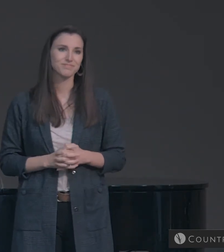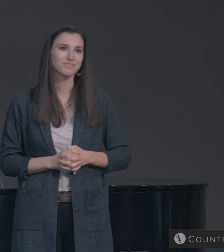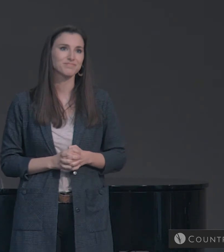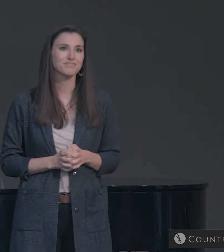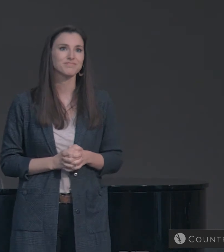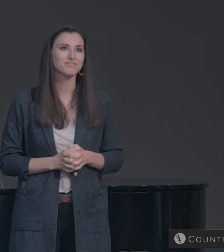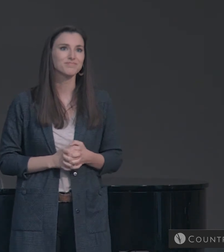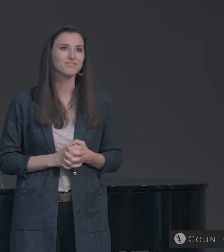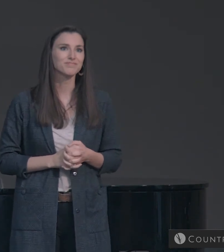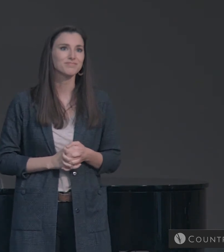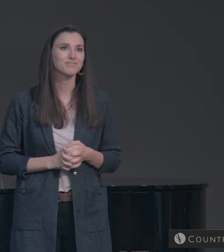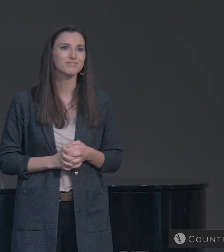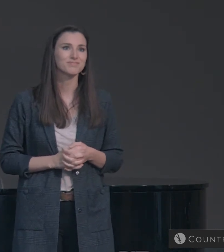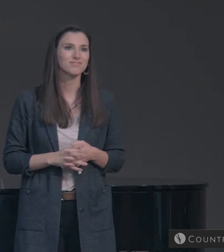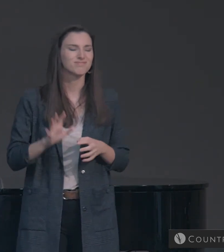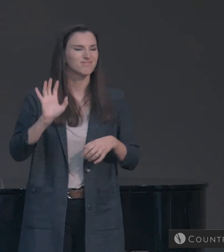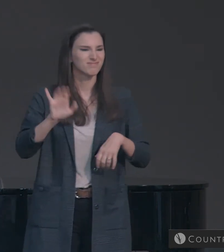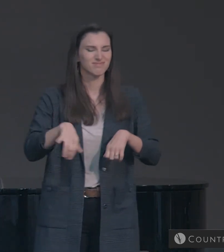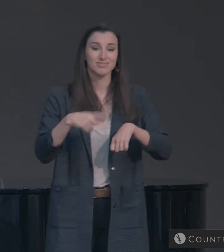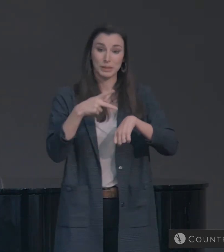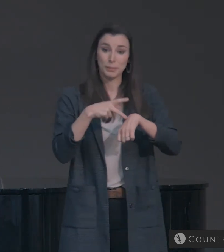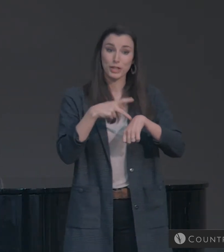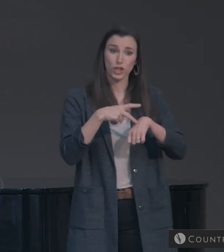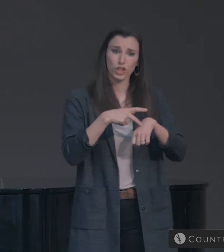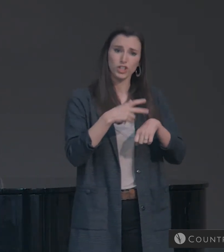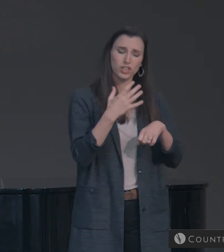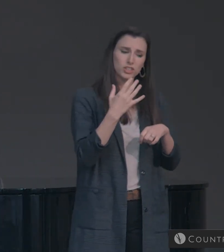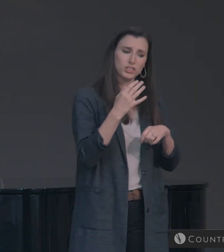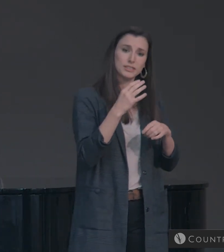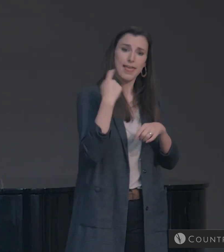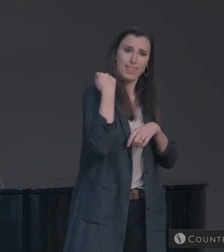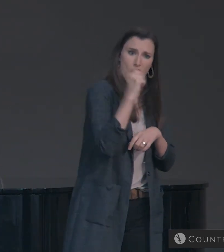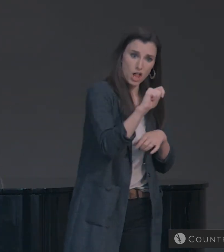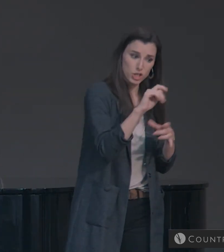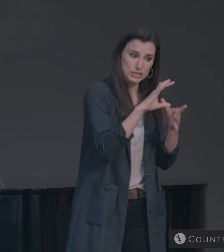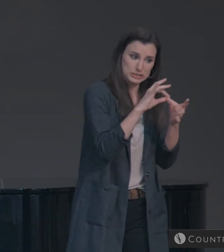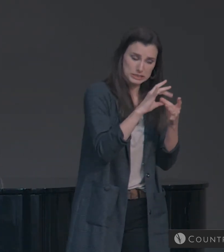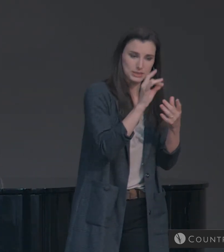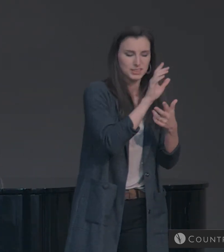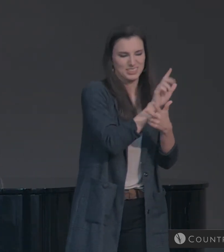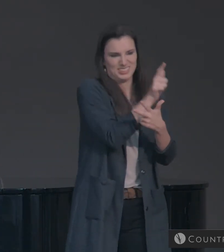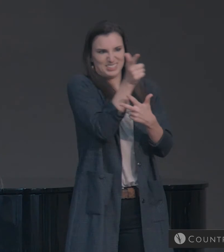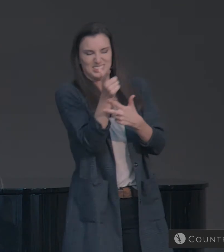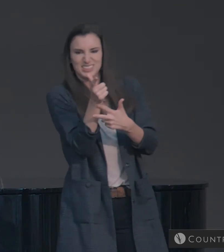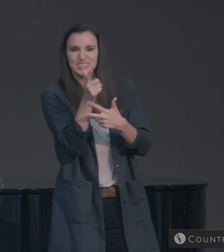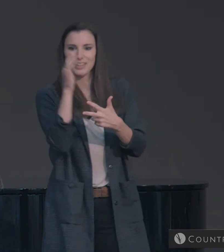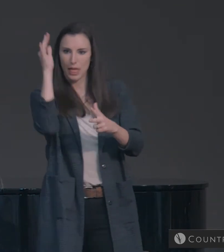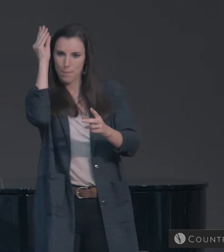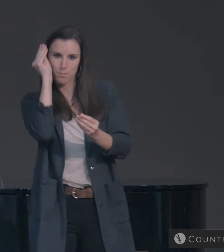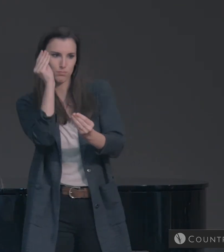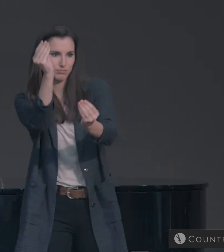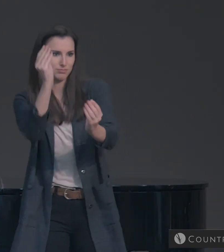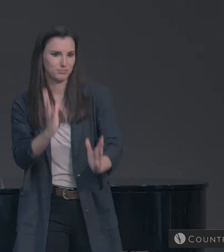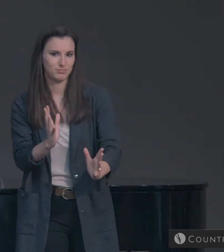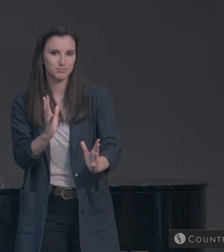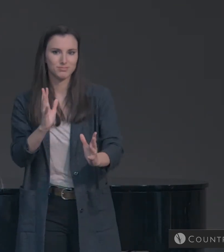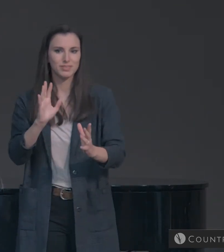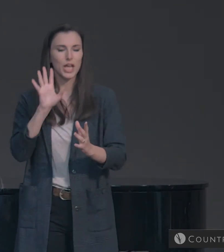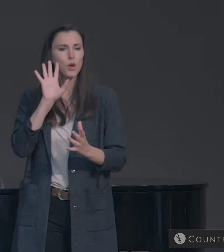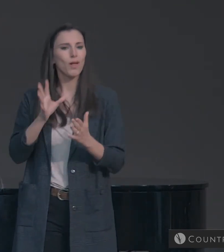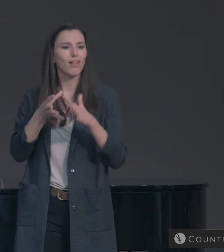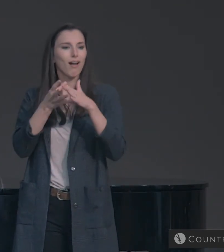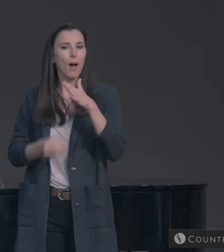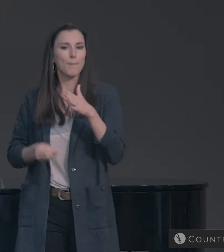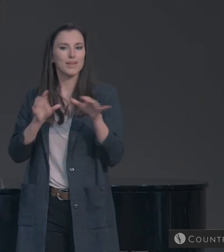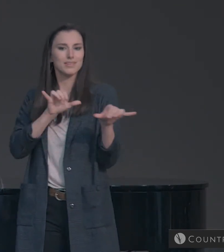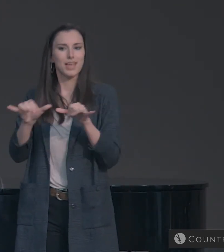And this is where Peter goes from his theological section into his prophetic section where he's going to echo the prophets of